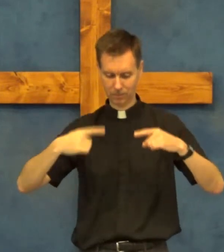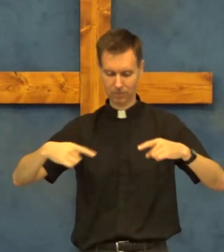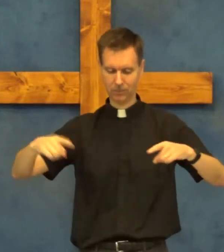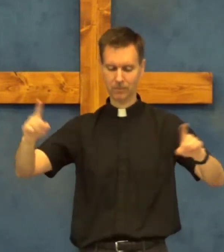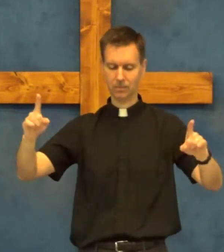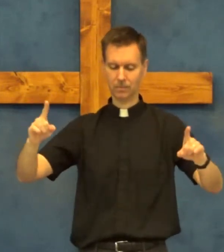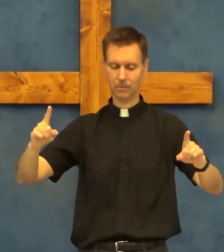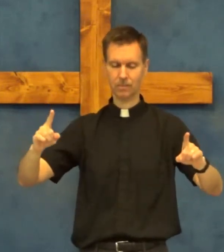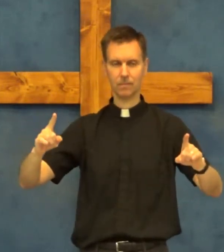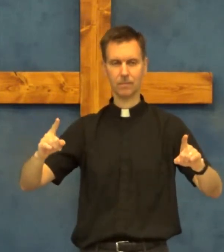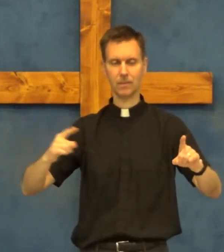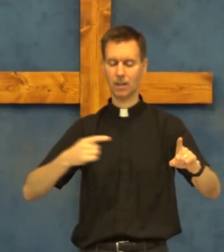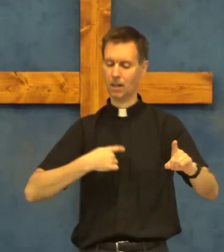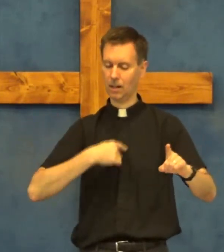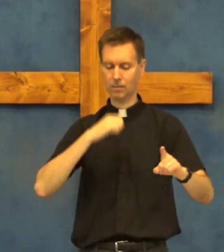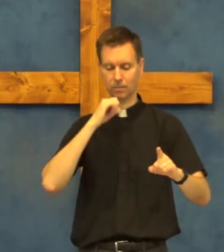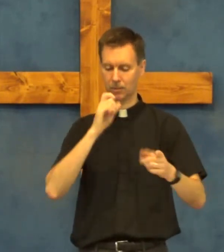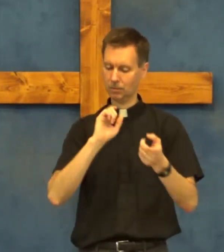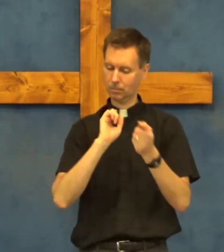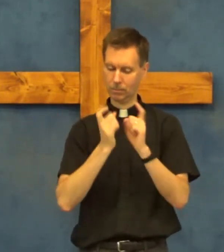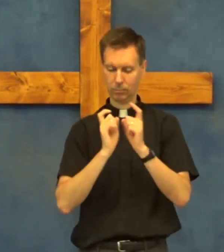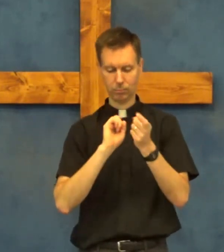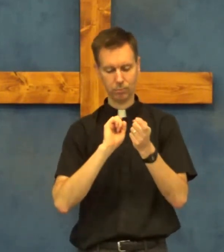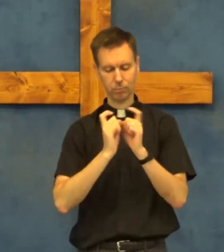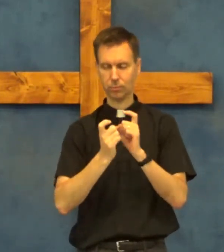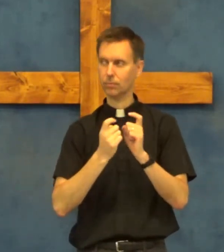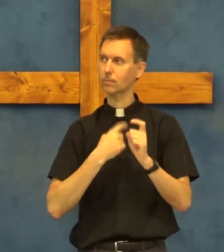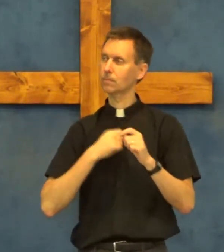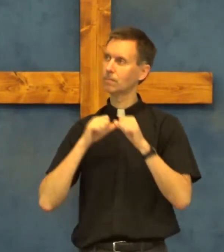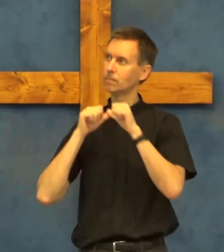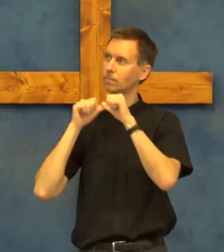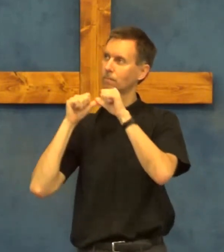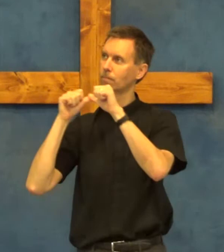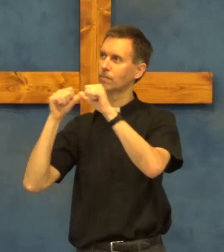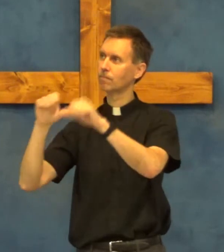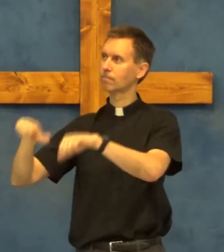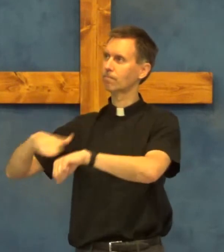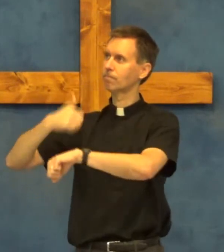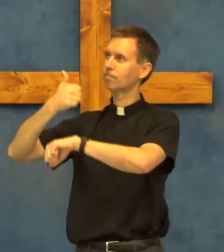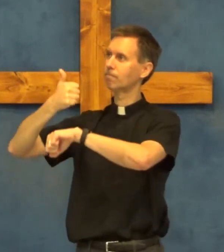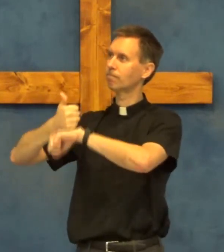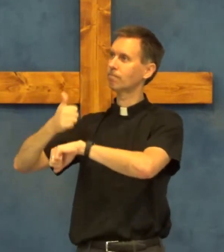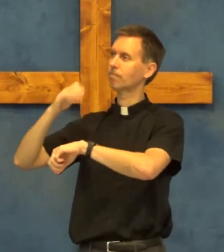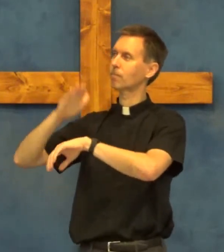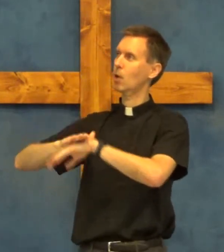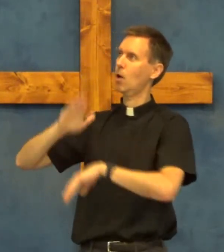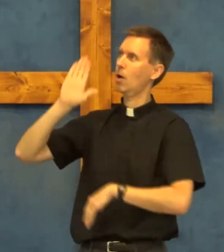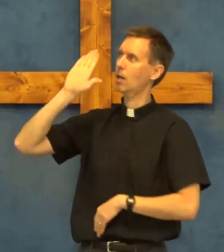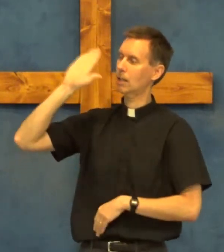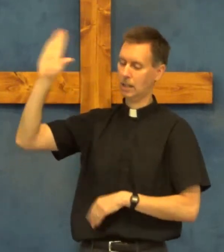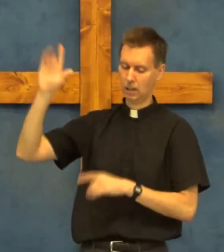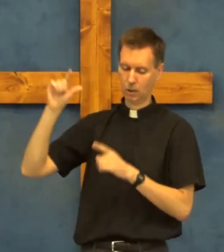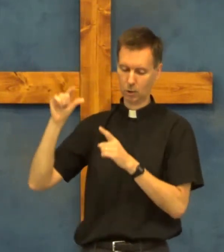on whom i stand on his sure word man's reason